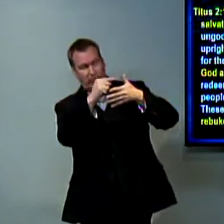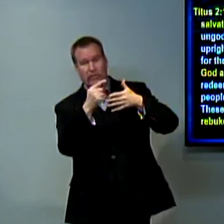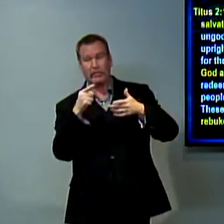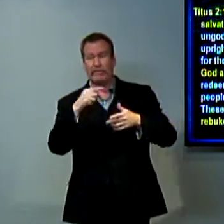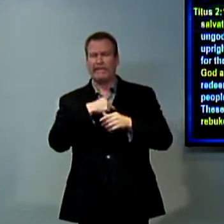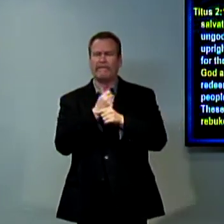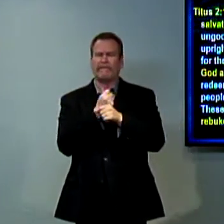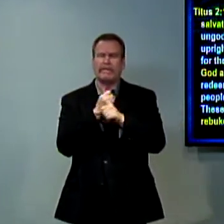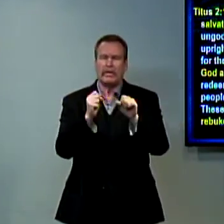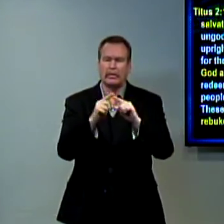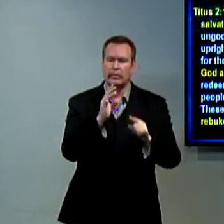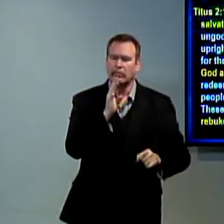you you know with all the laws